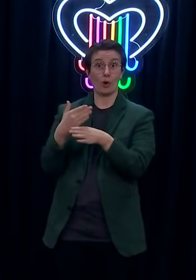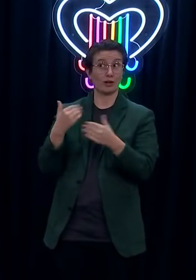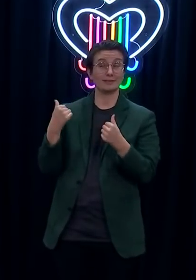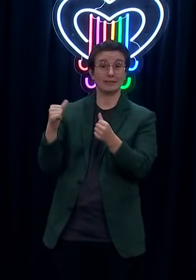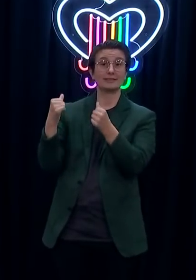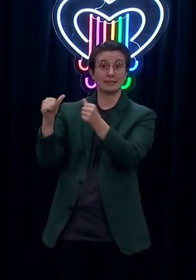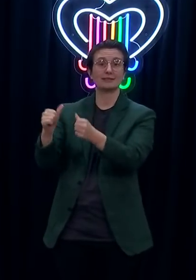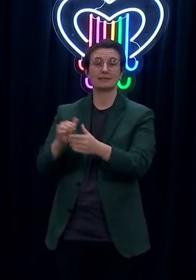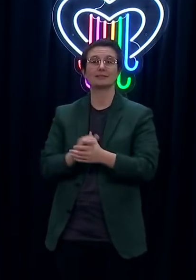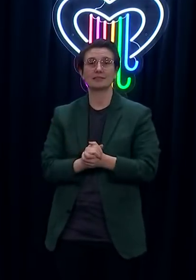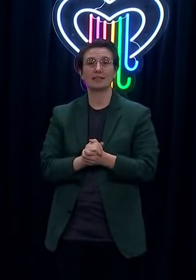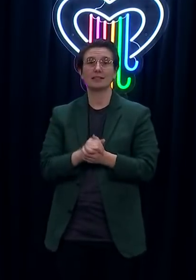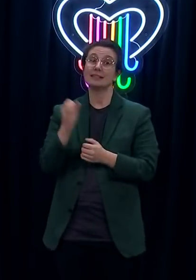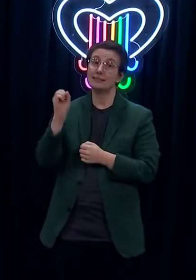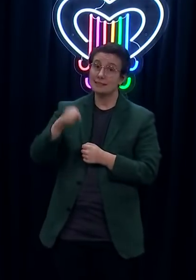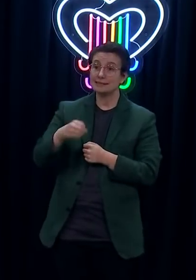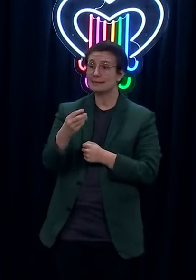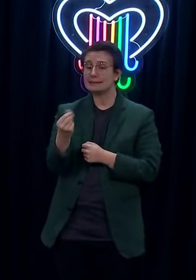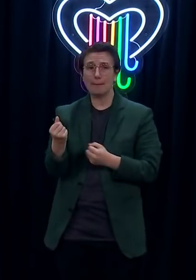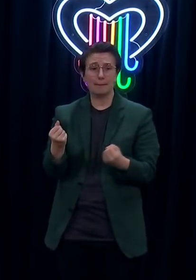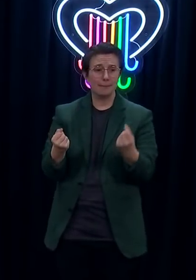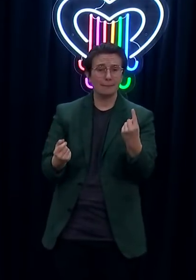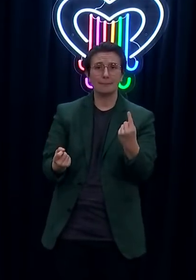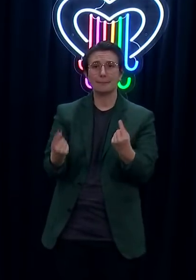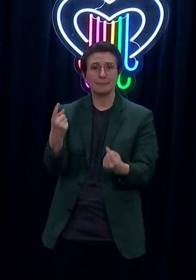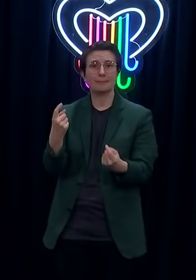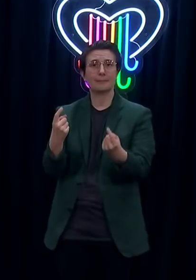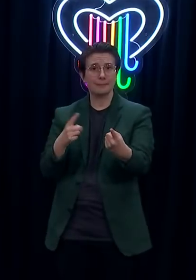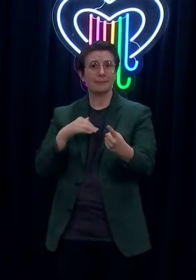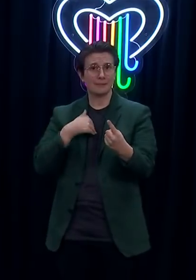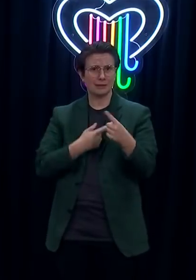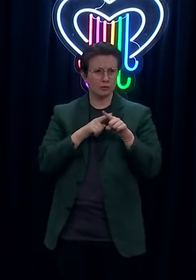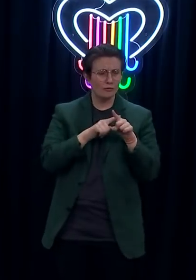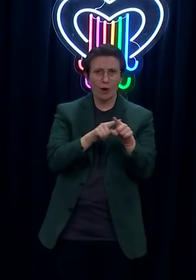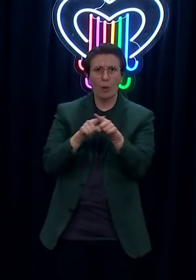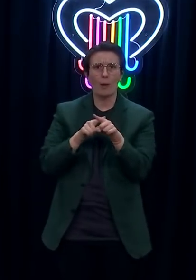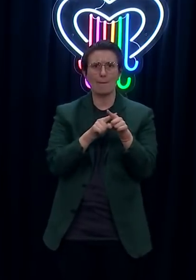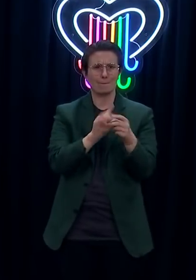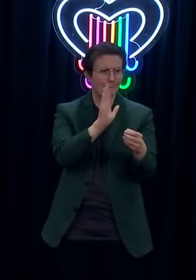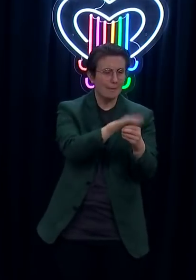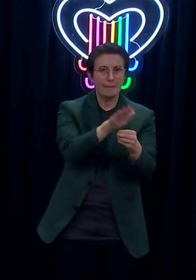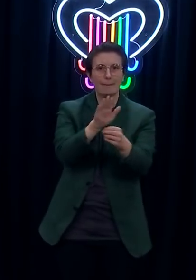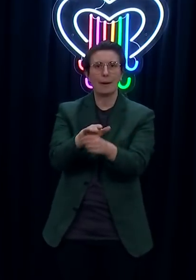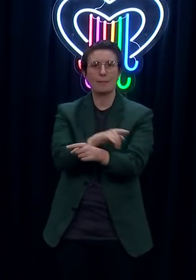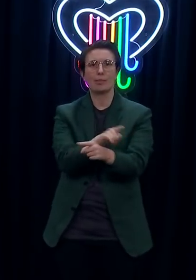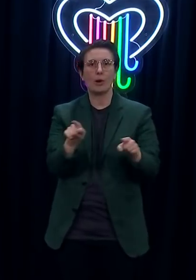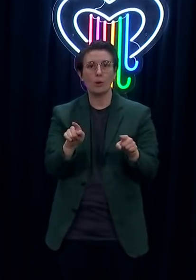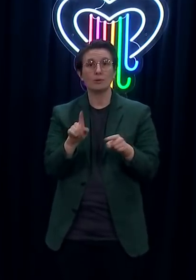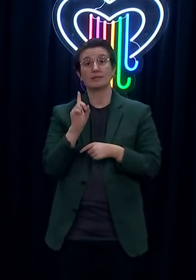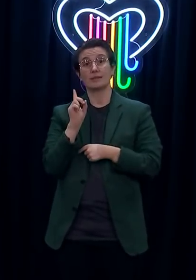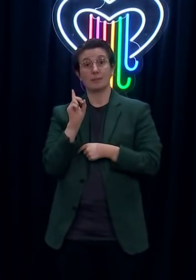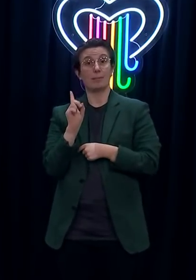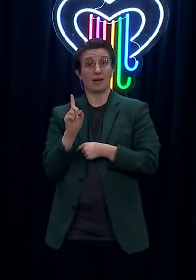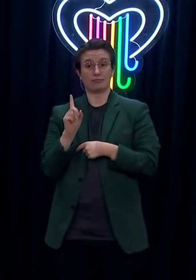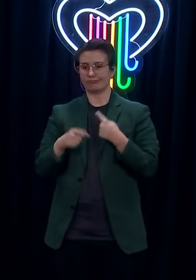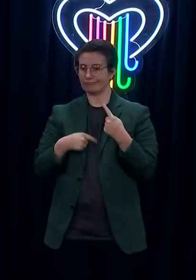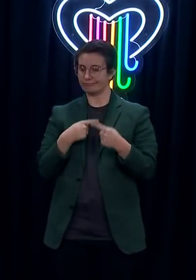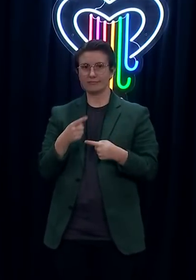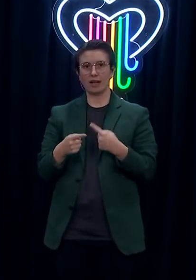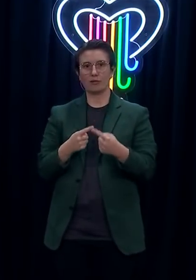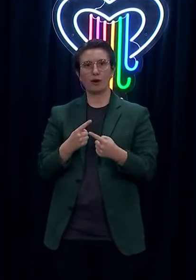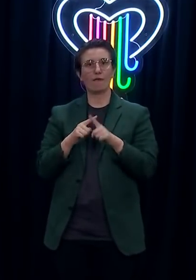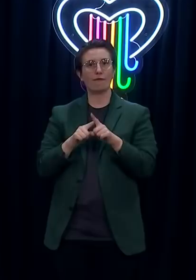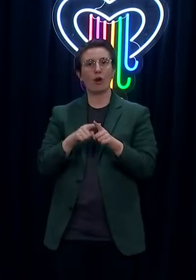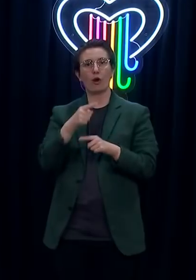we still have cases popping up. There's still work for us to do. And we'll take all the advice on the best way we can do that from here. But we